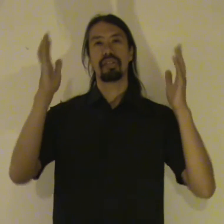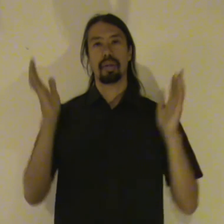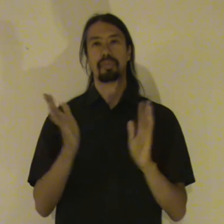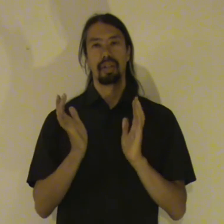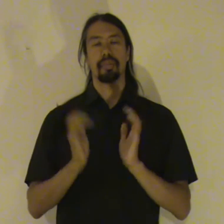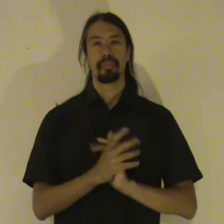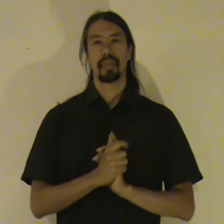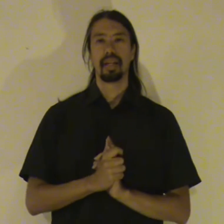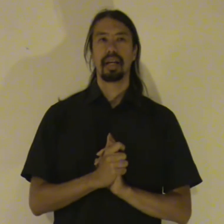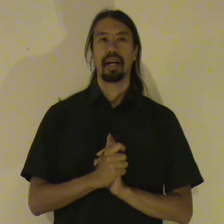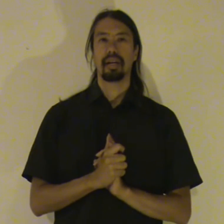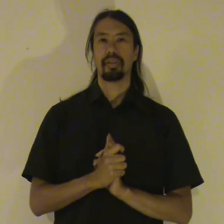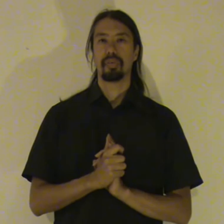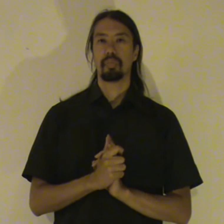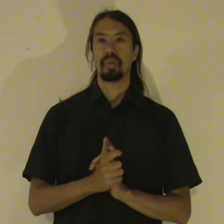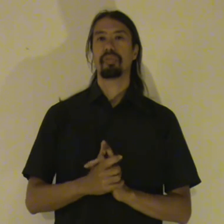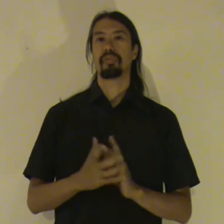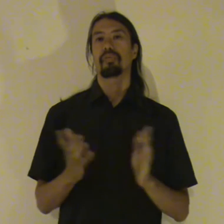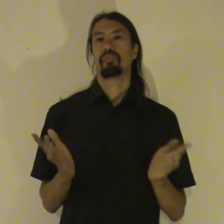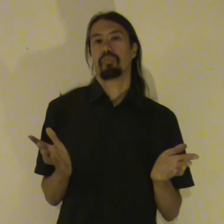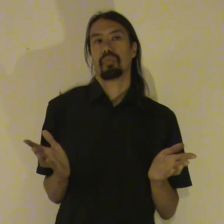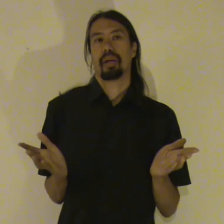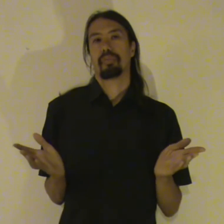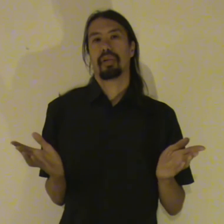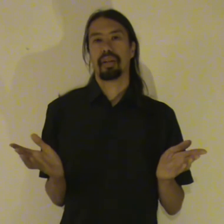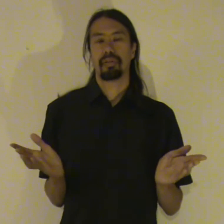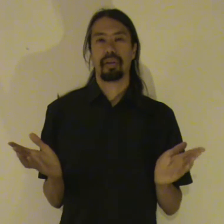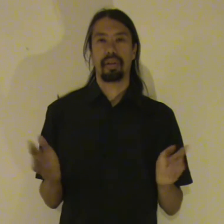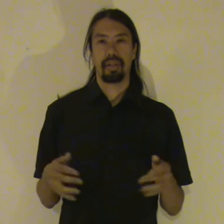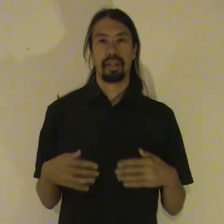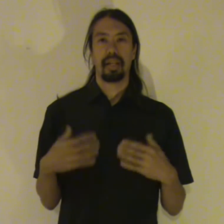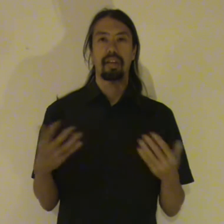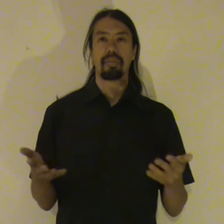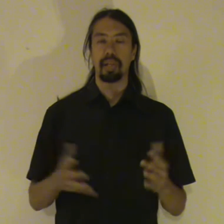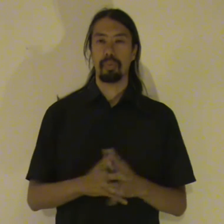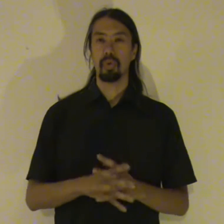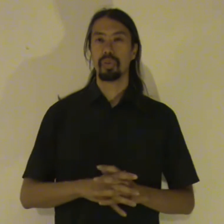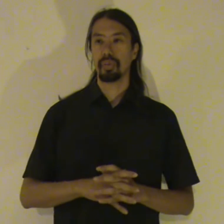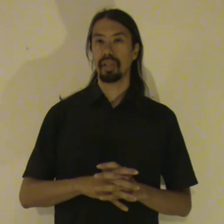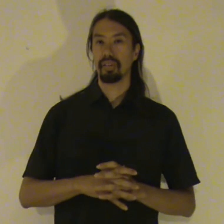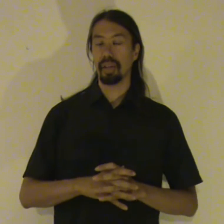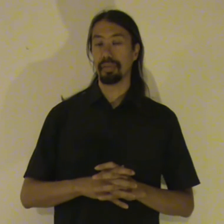something. And if I'm feeling in a very accepting mood. That is enough.